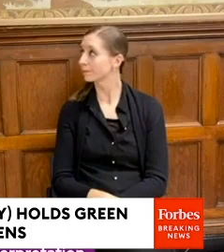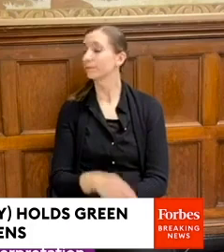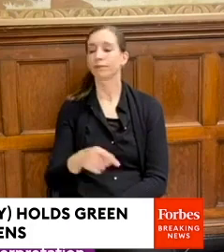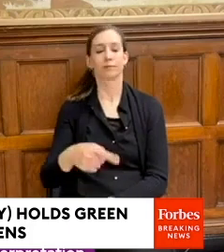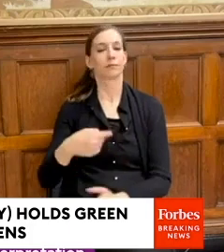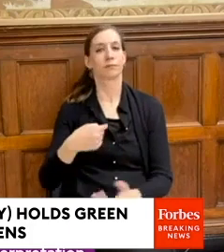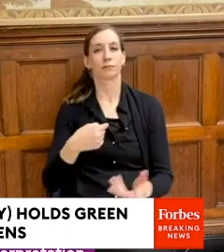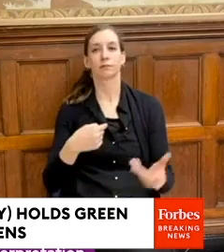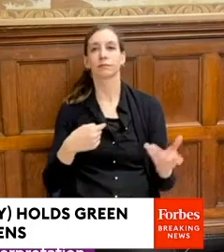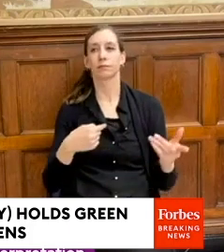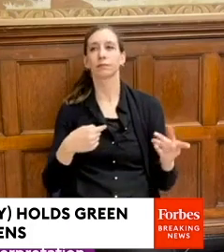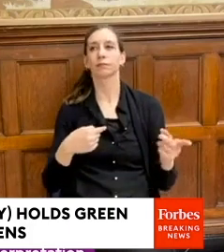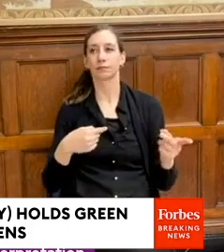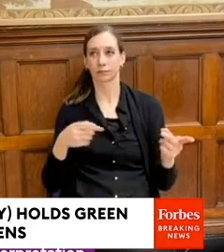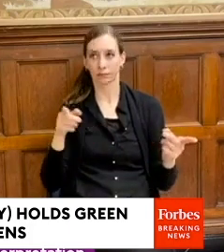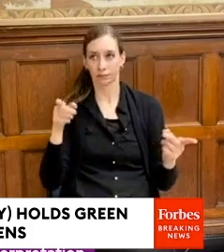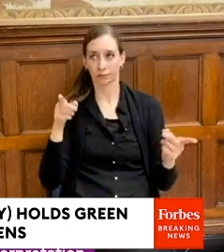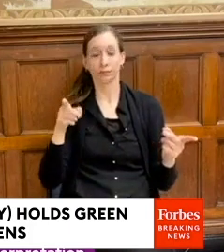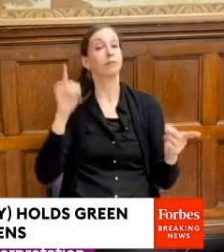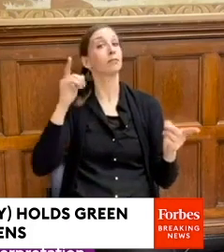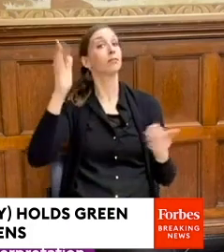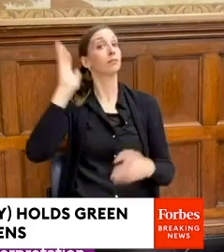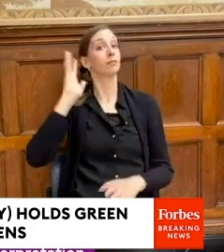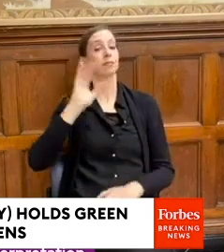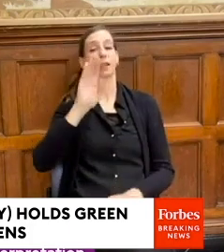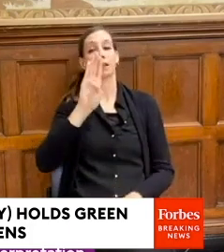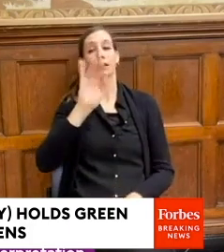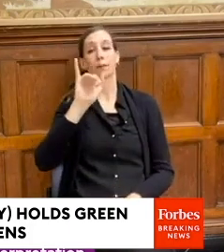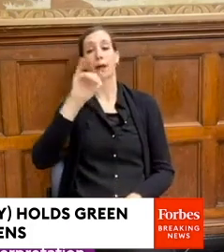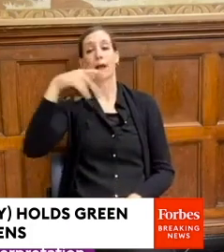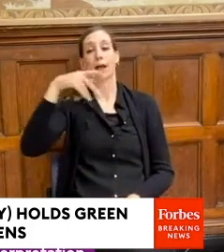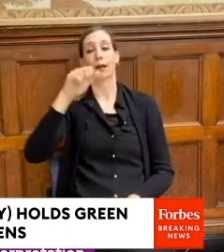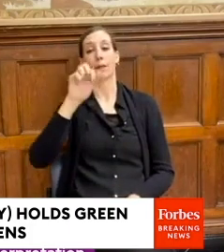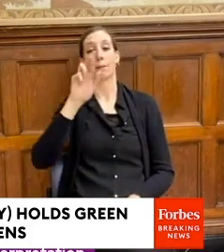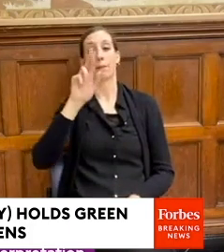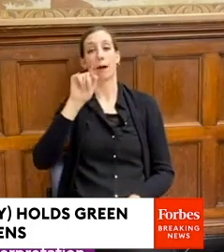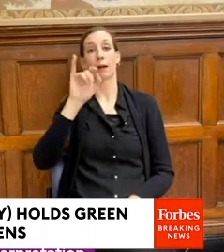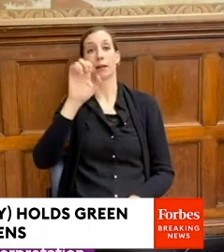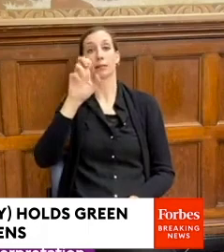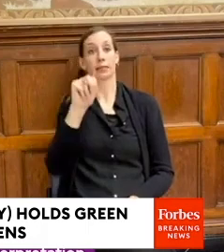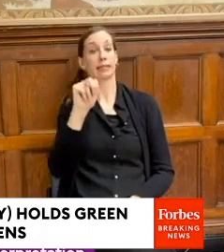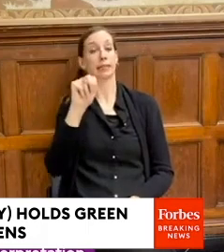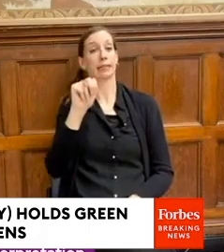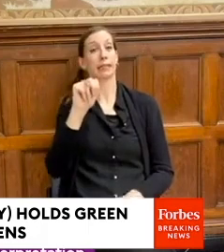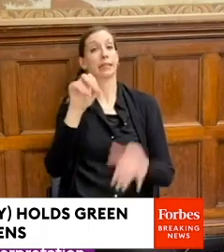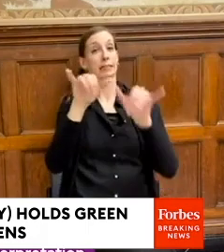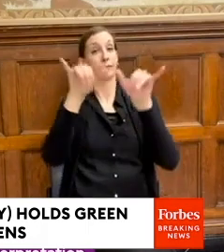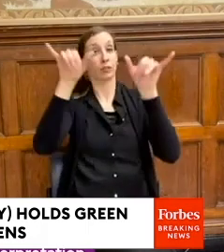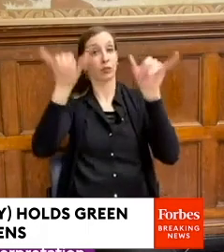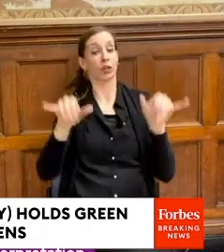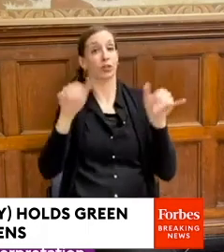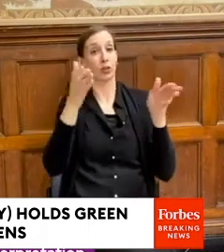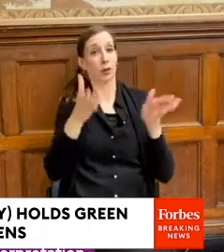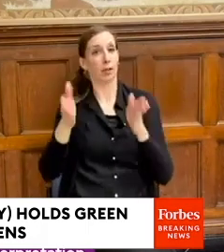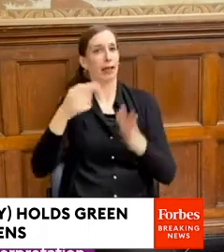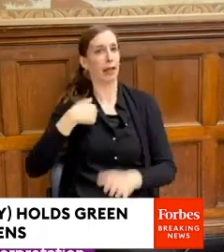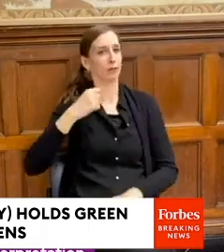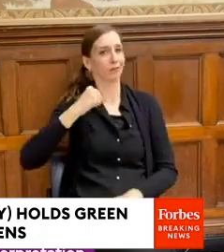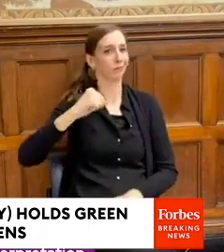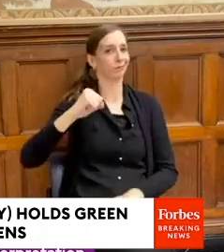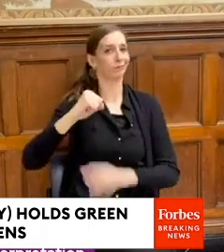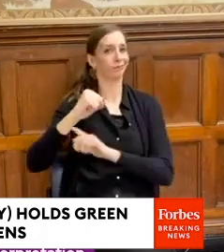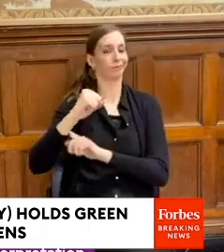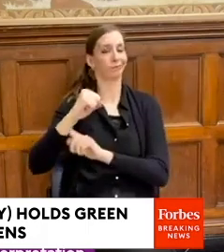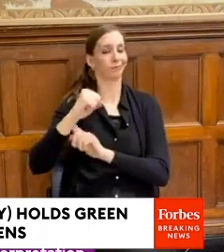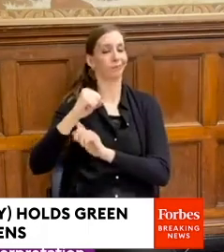of the bipartisan infrastructure plan from the Build Back Better Act, because in passing, because they were really designed to be puzzle